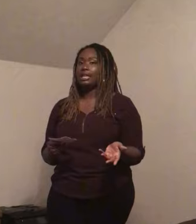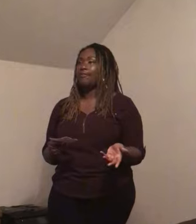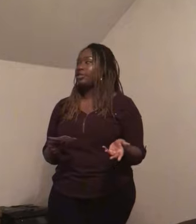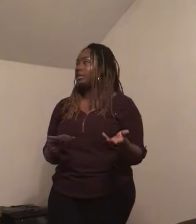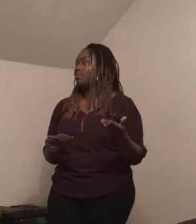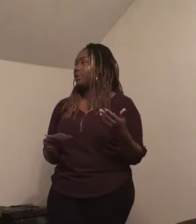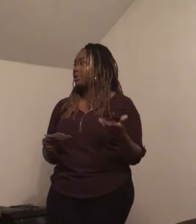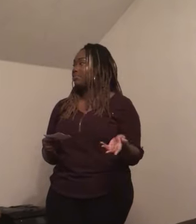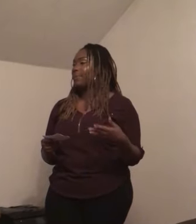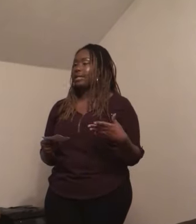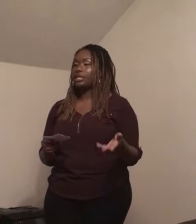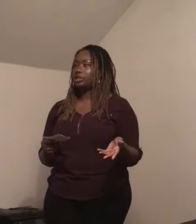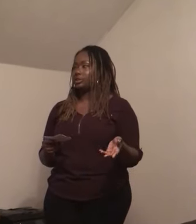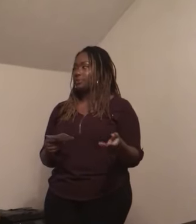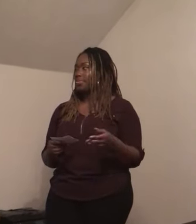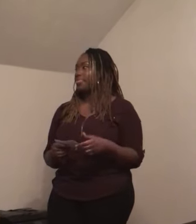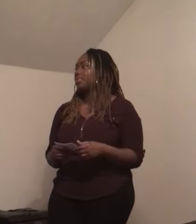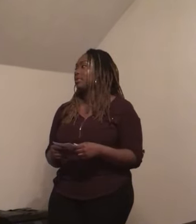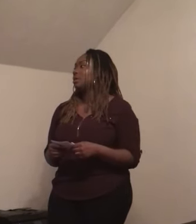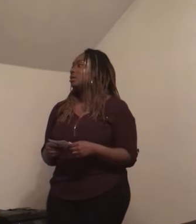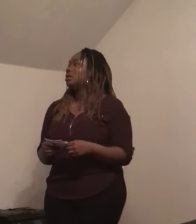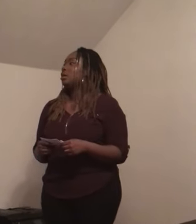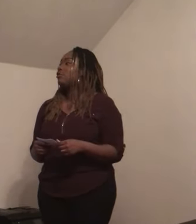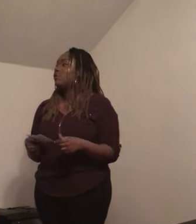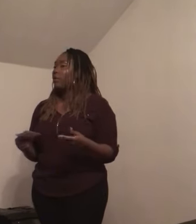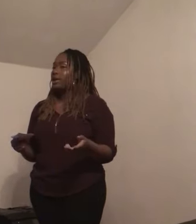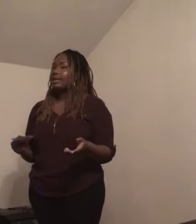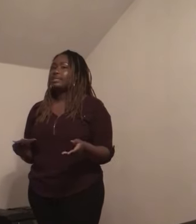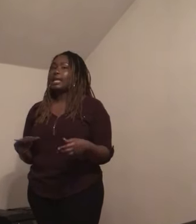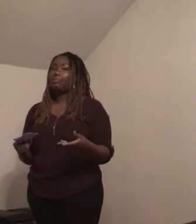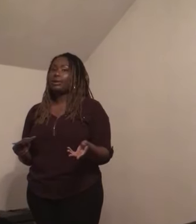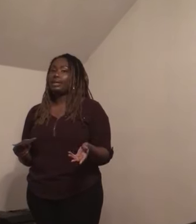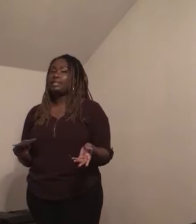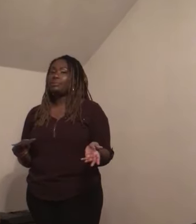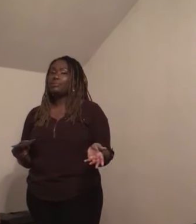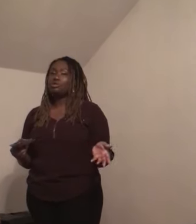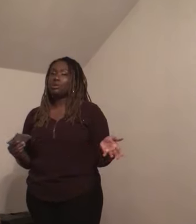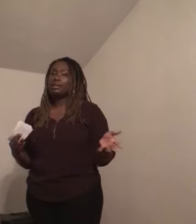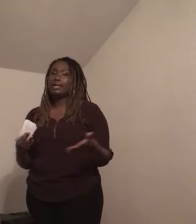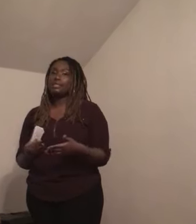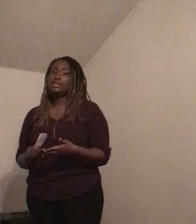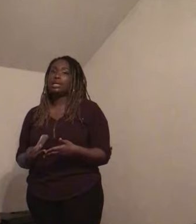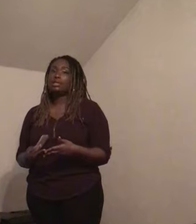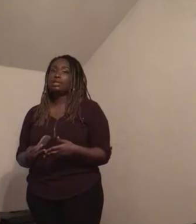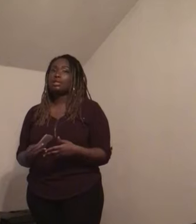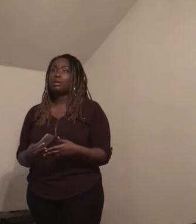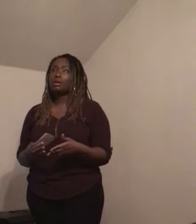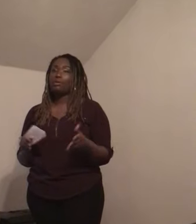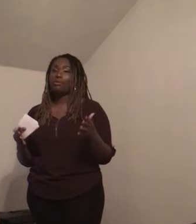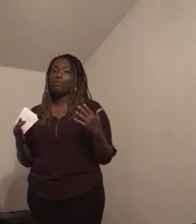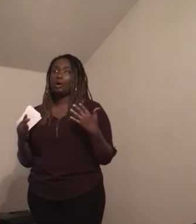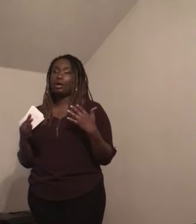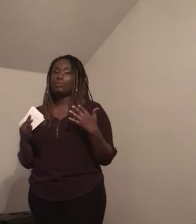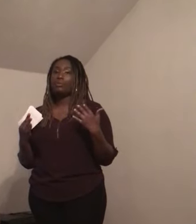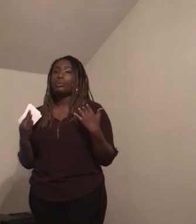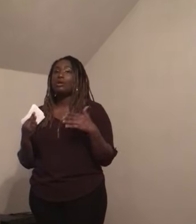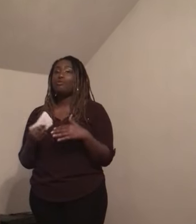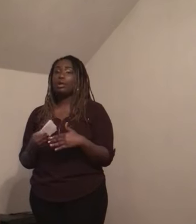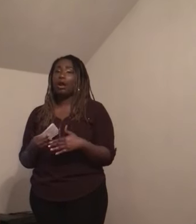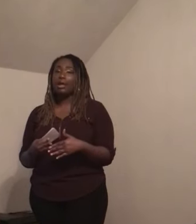of the American population. With awareness, it brings people to connect together regardless